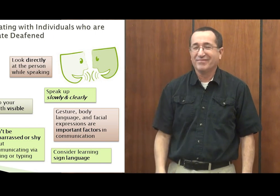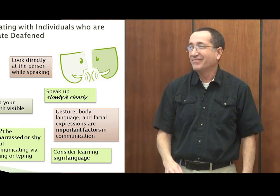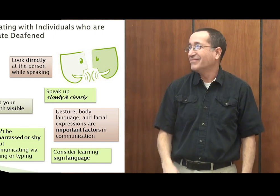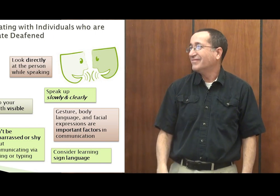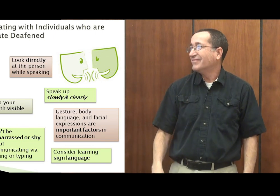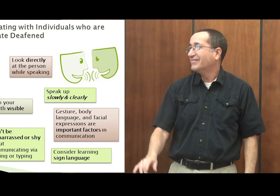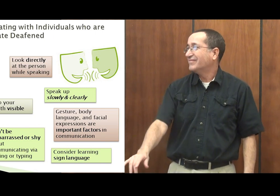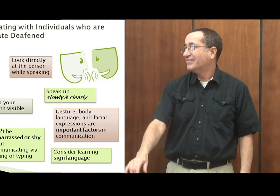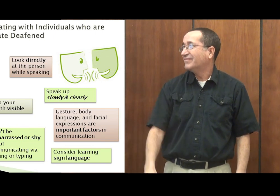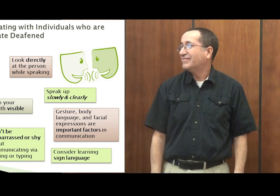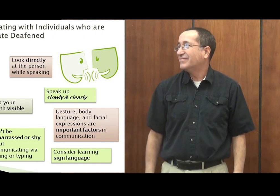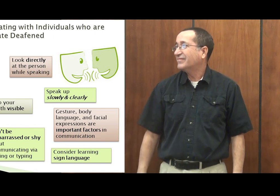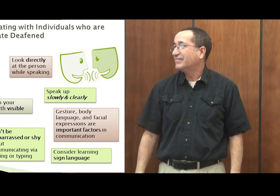loss or any kind of a hearing loss.